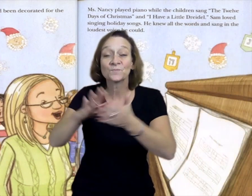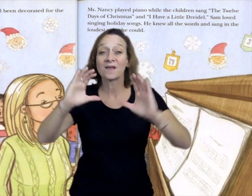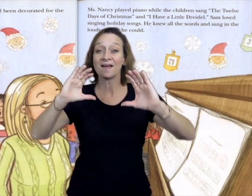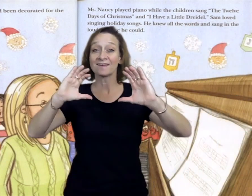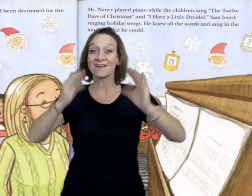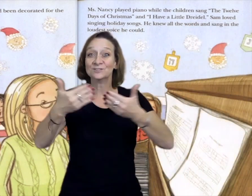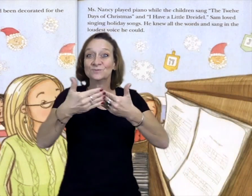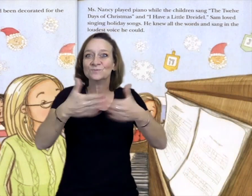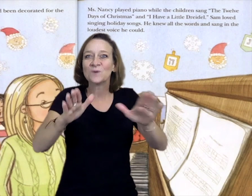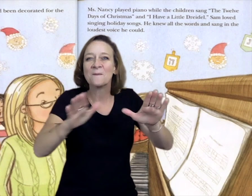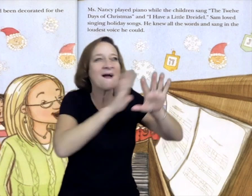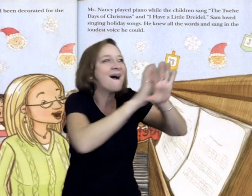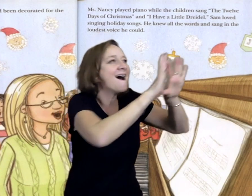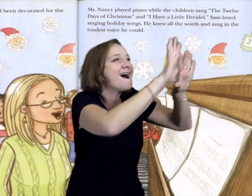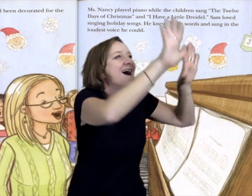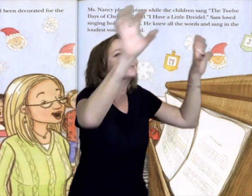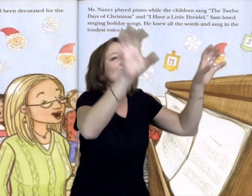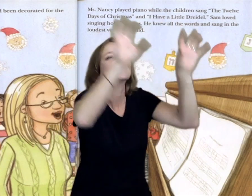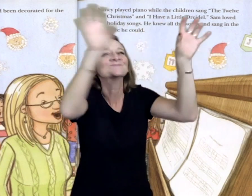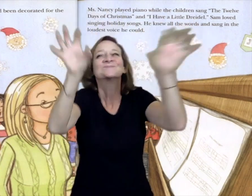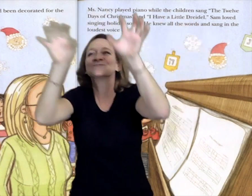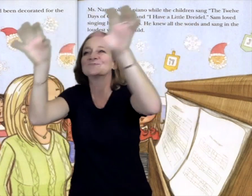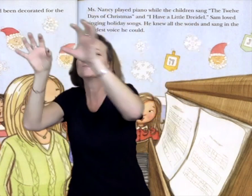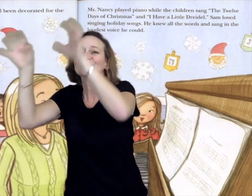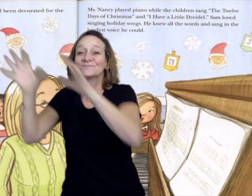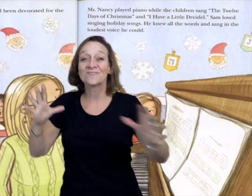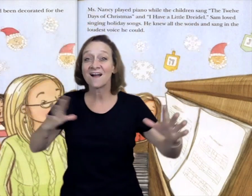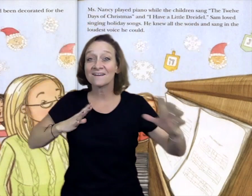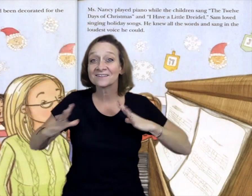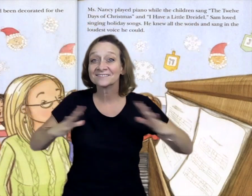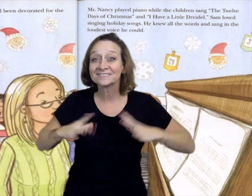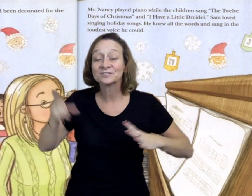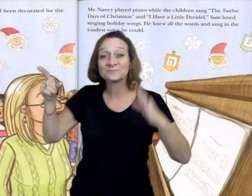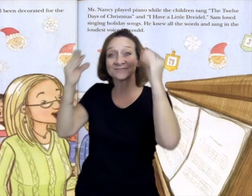At Sam's school, the classroom had been decorated for the holidays.